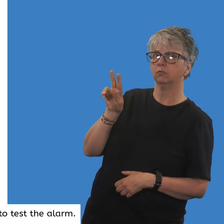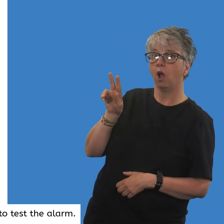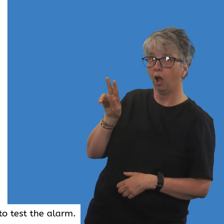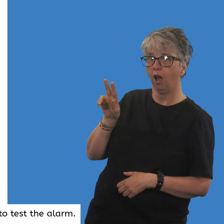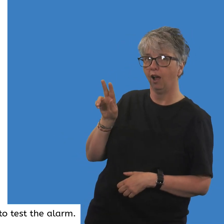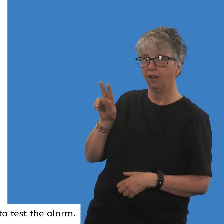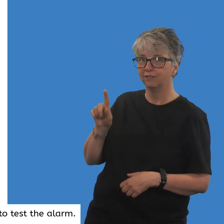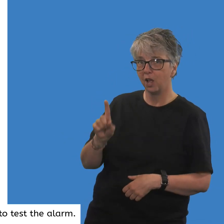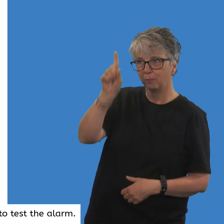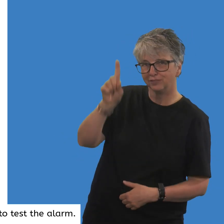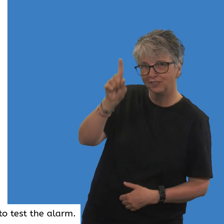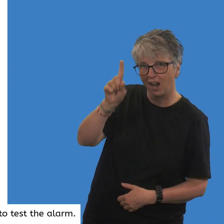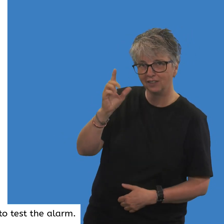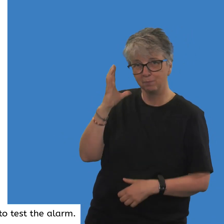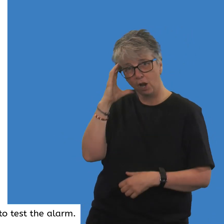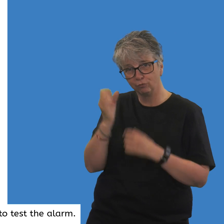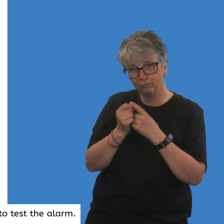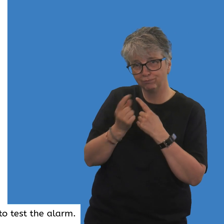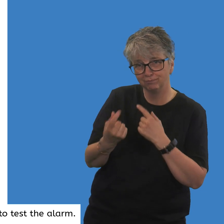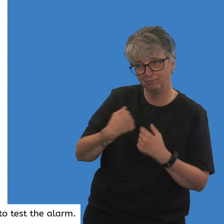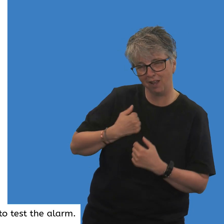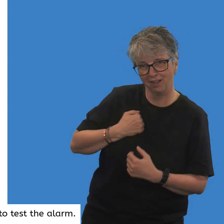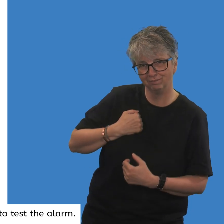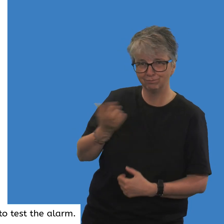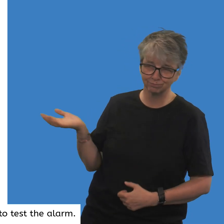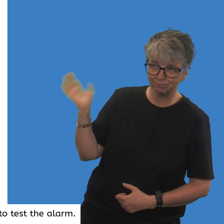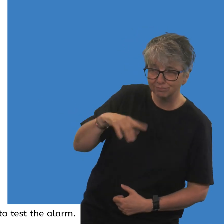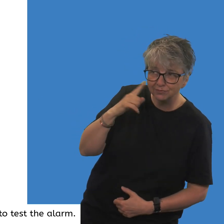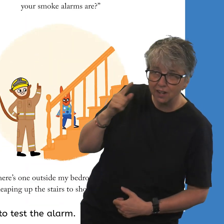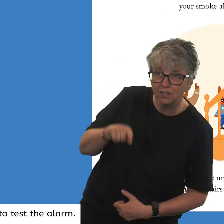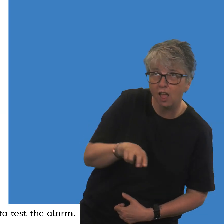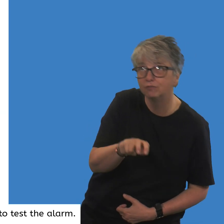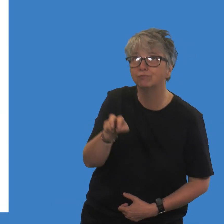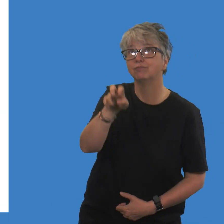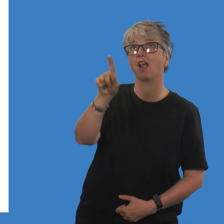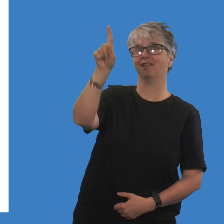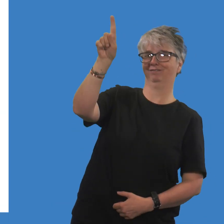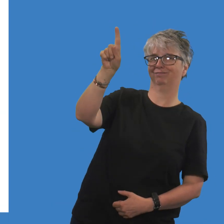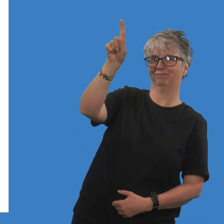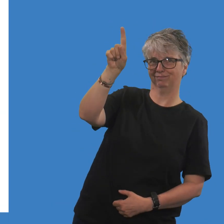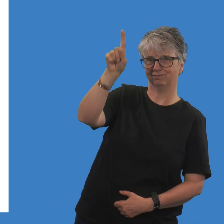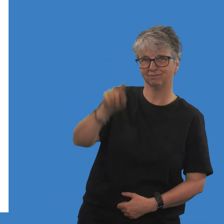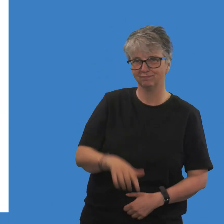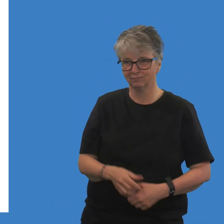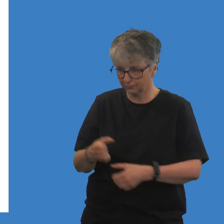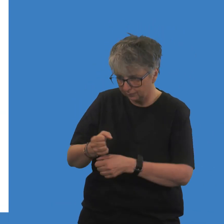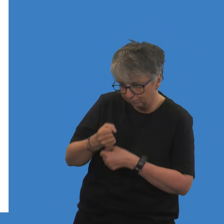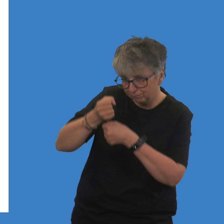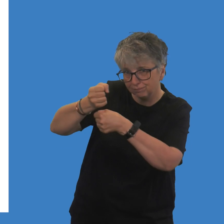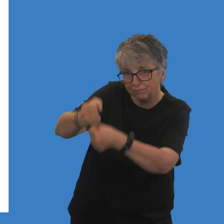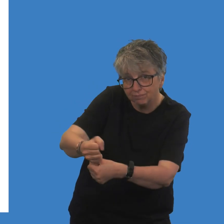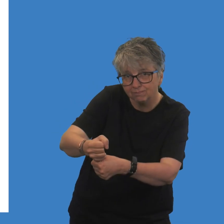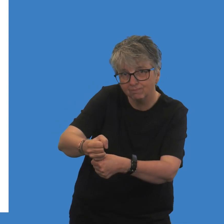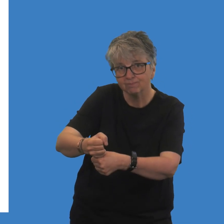Martha handed Harry a long red stick and showed him how to test the alarm. Press the big button in the middle, Harry.